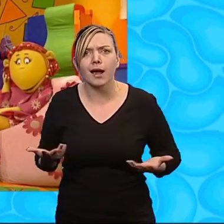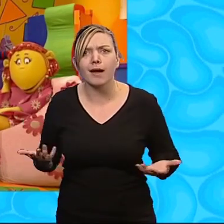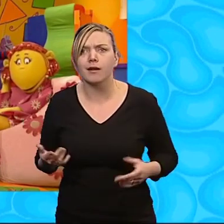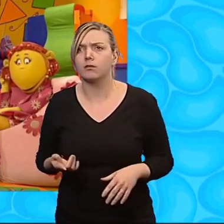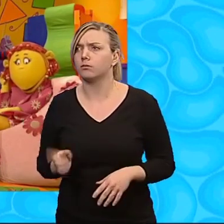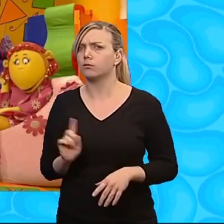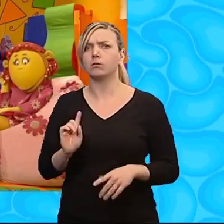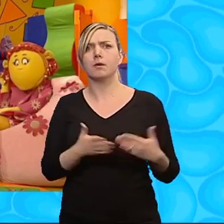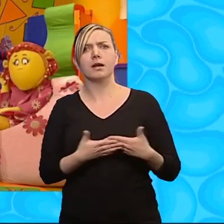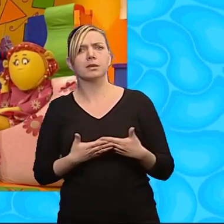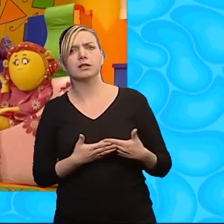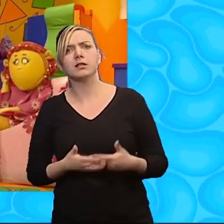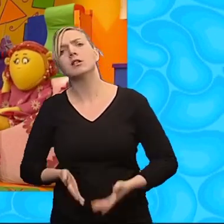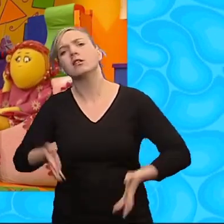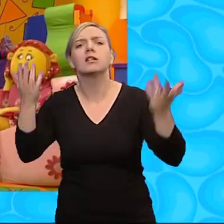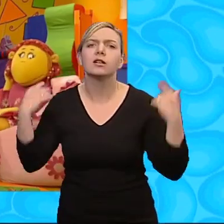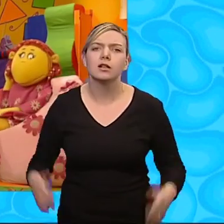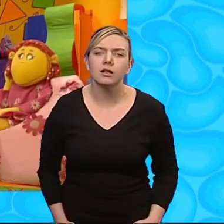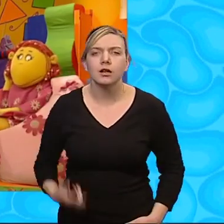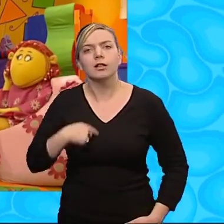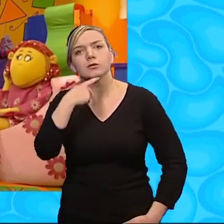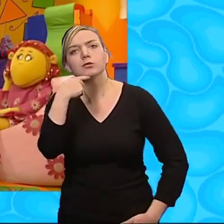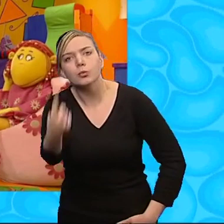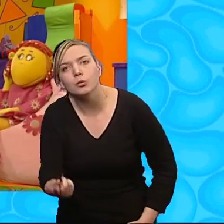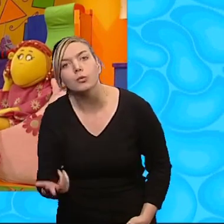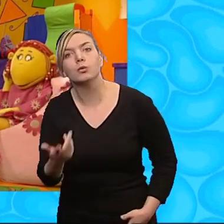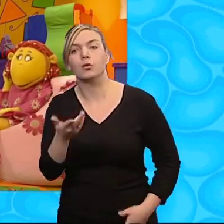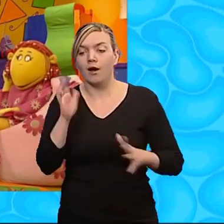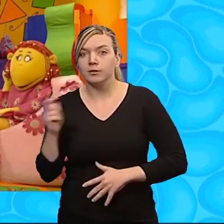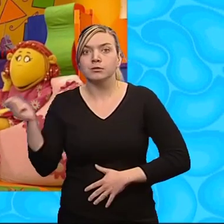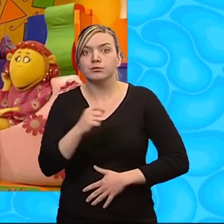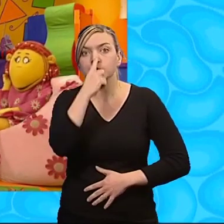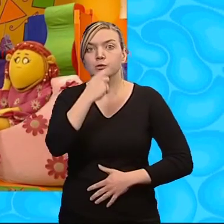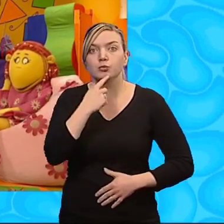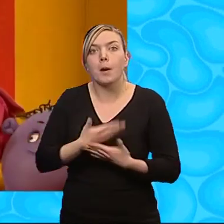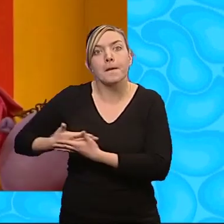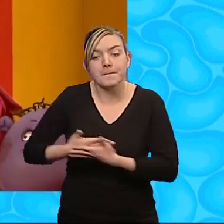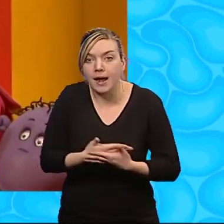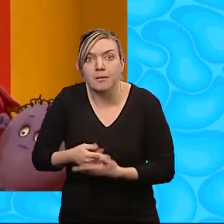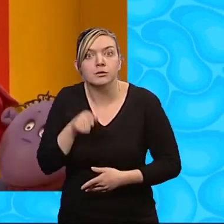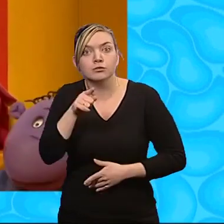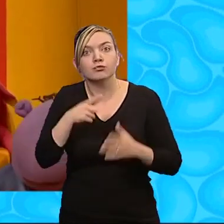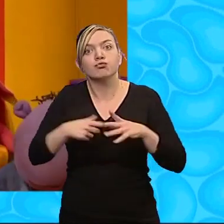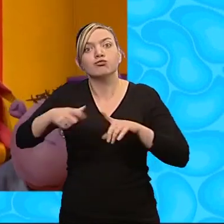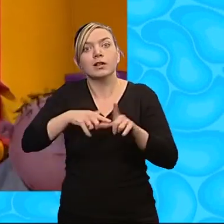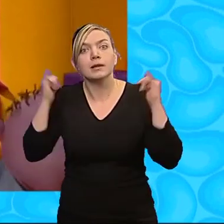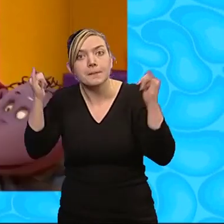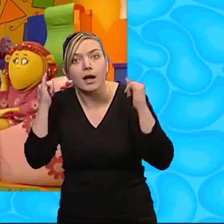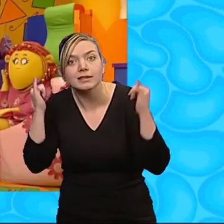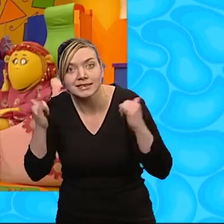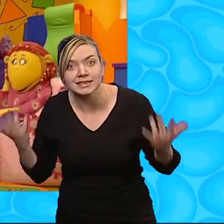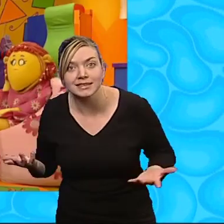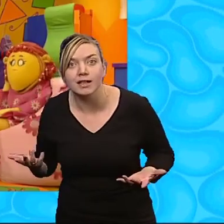What babies? Oh, Milo! I told you! You've got to bring a baby toy to Baby Rocky's party! Oh,